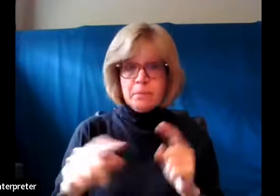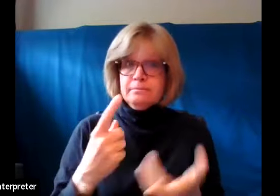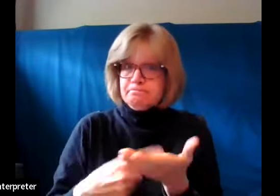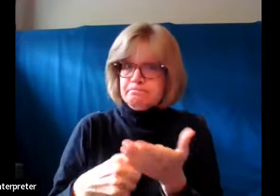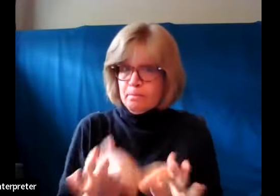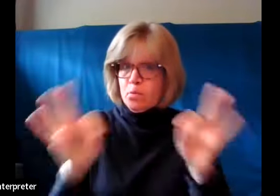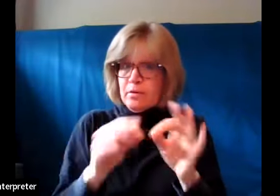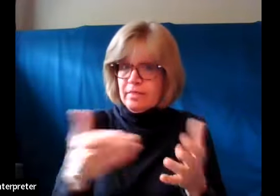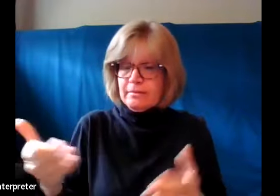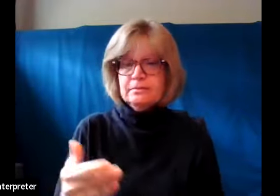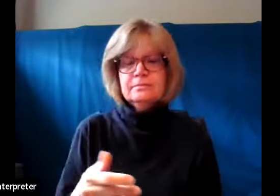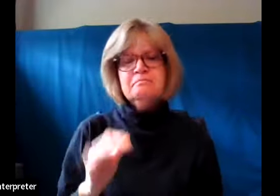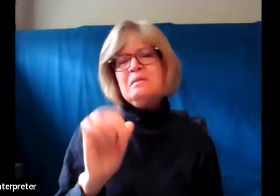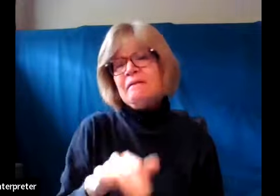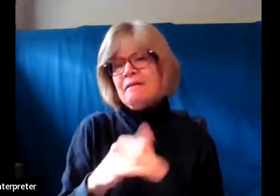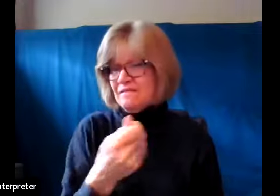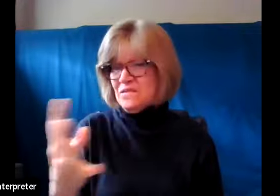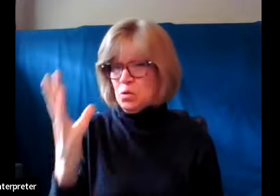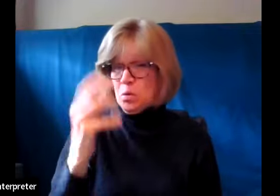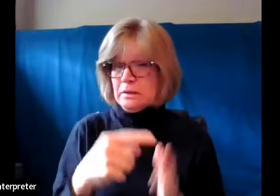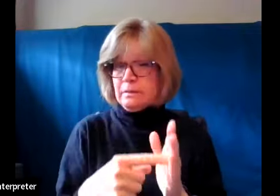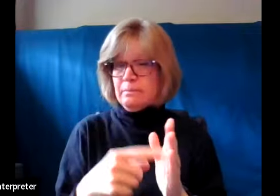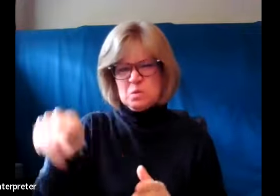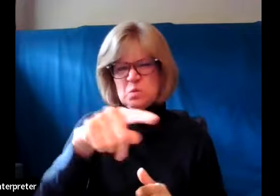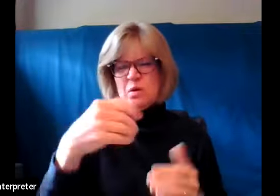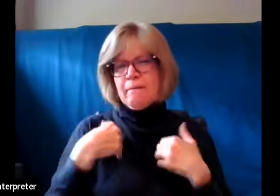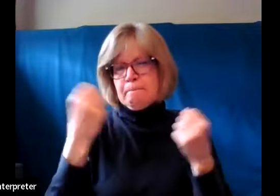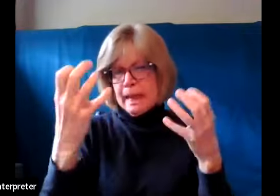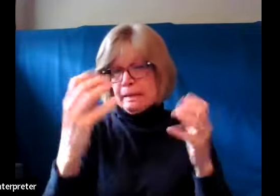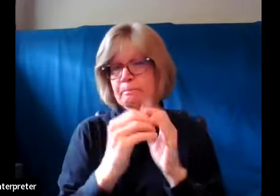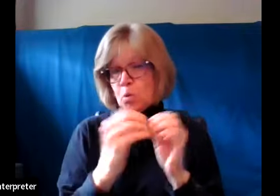And I'm sure that's just a couple examples. You could come up with lots more, right?